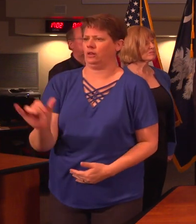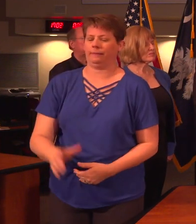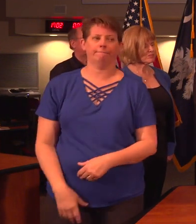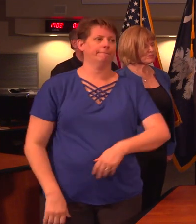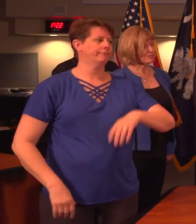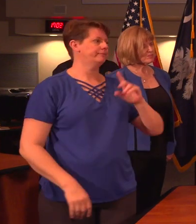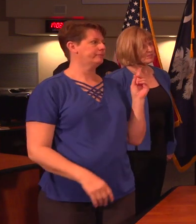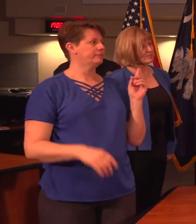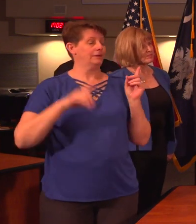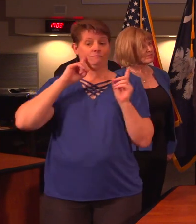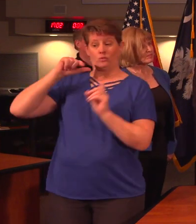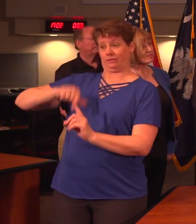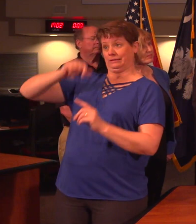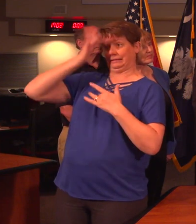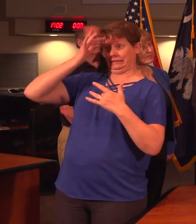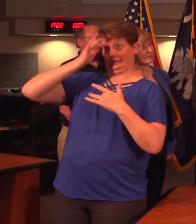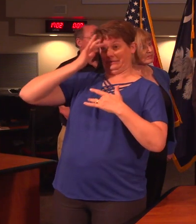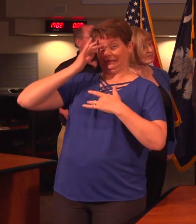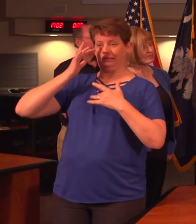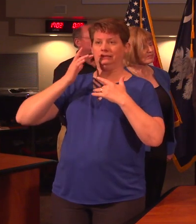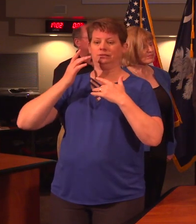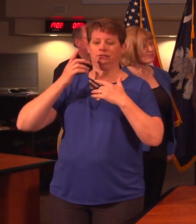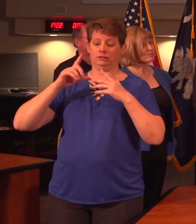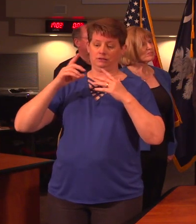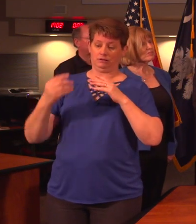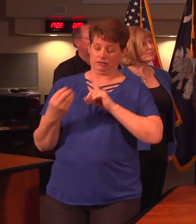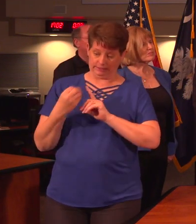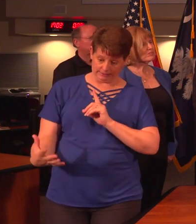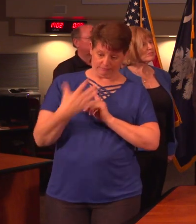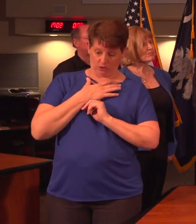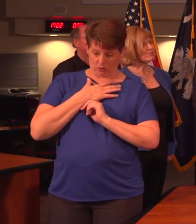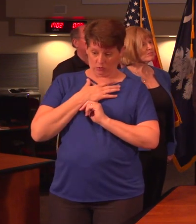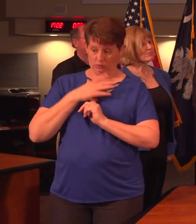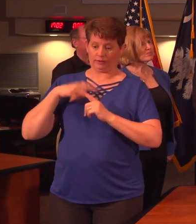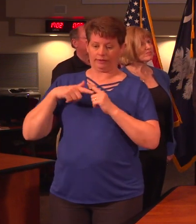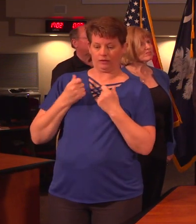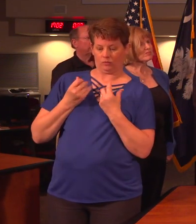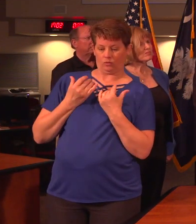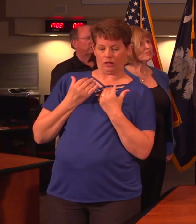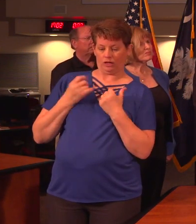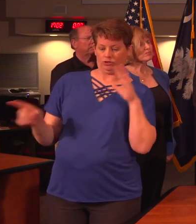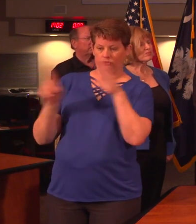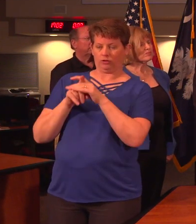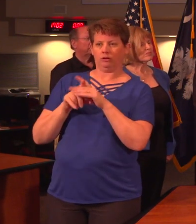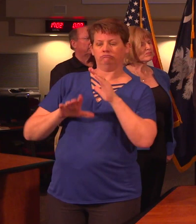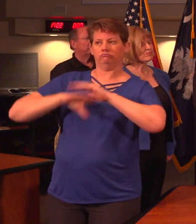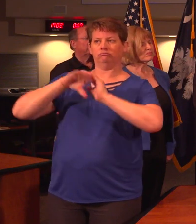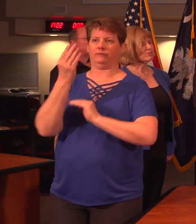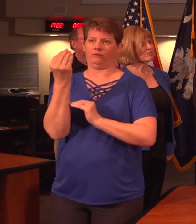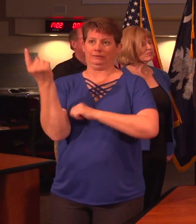incubation period for the illness the maximum incubation period that we know about is about is about 14 days so we